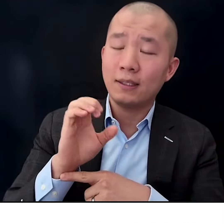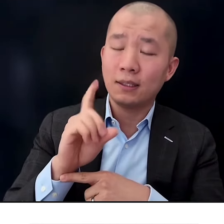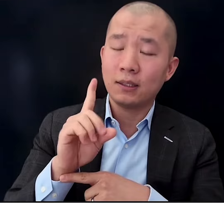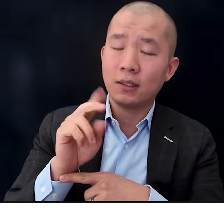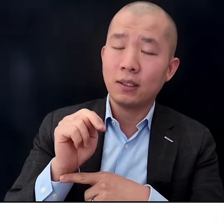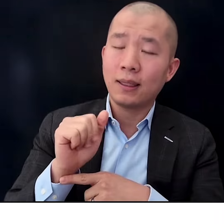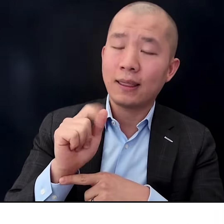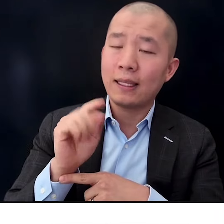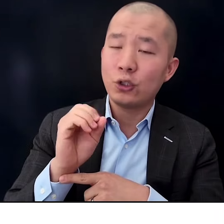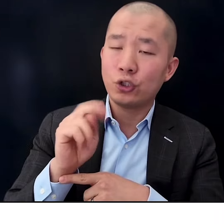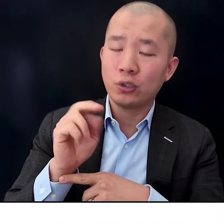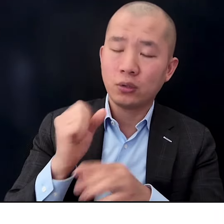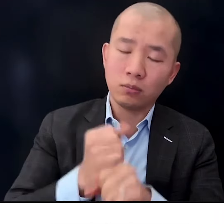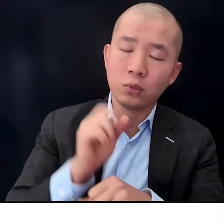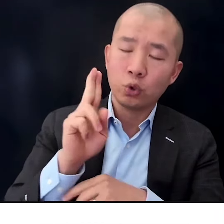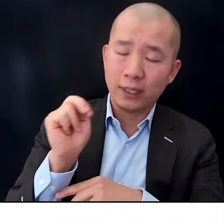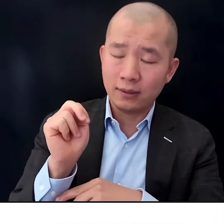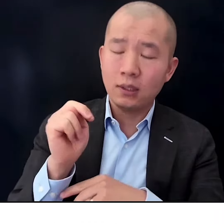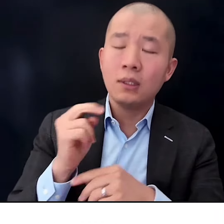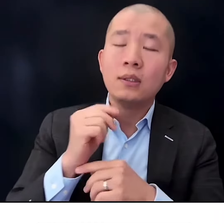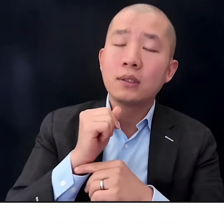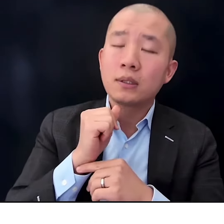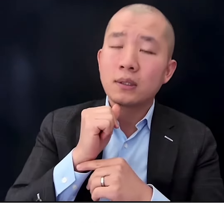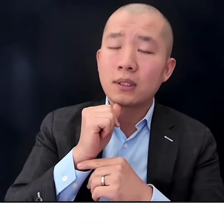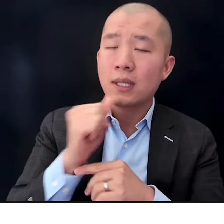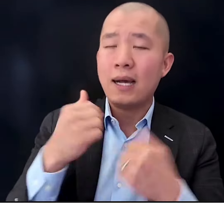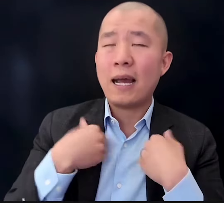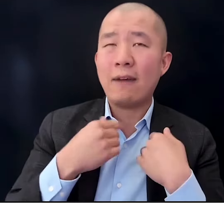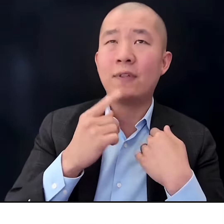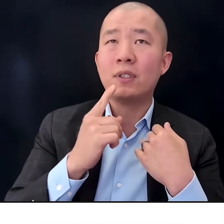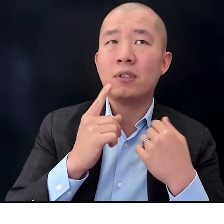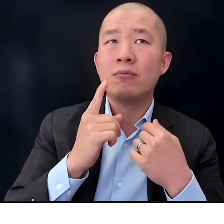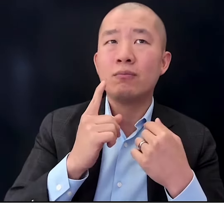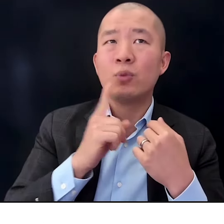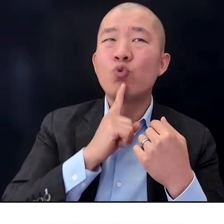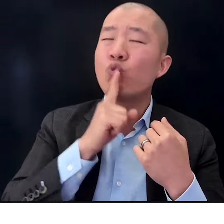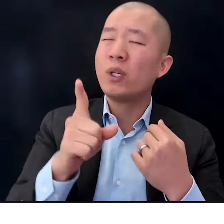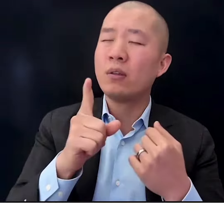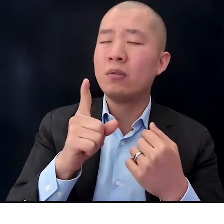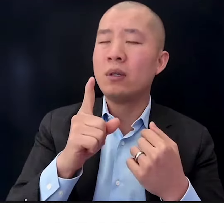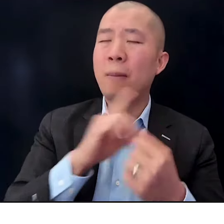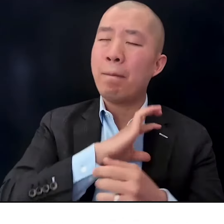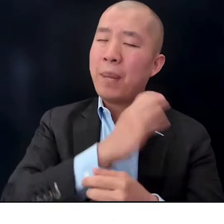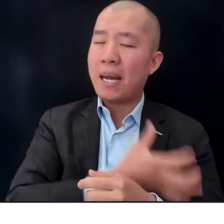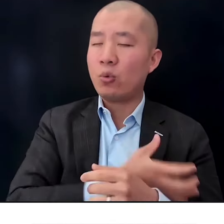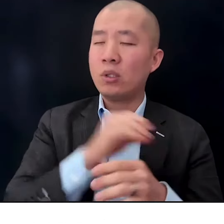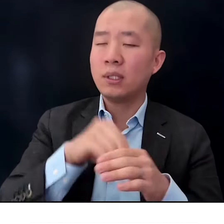as the United Nations doesn't have true authority in the sense that they are not able